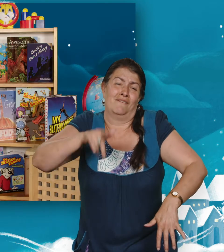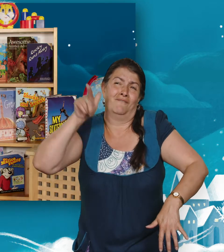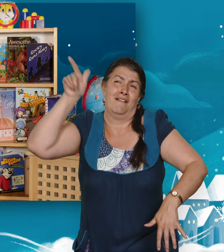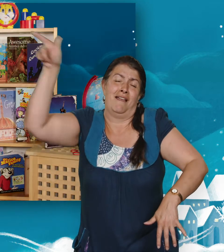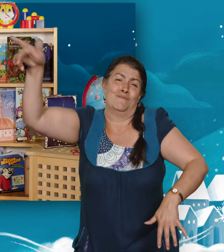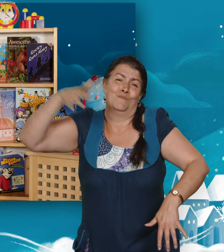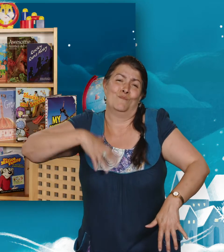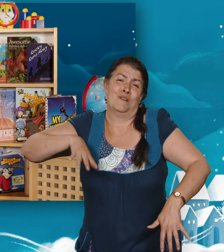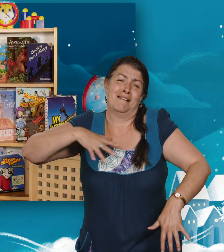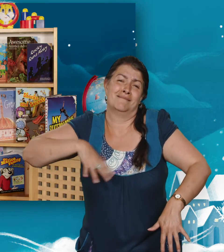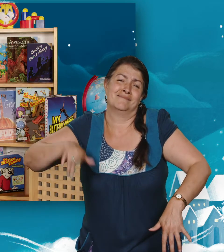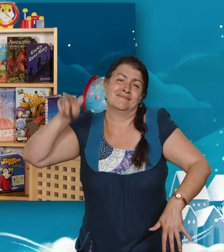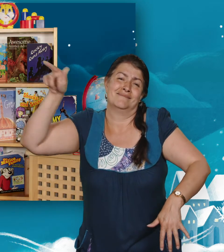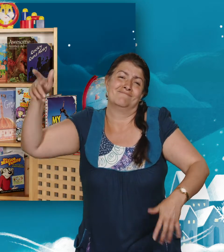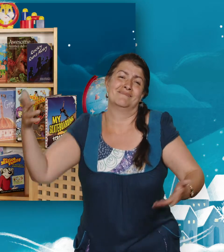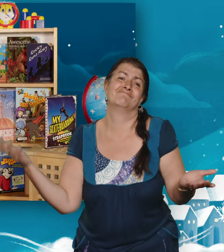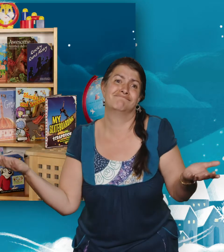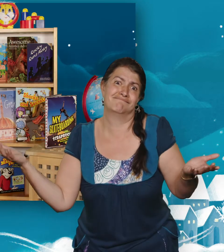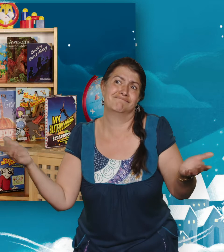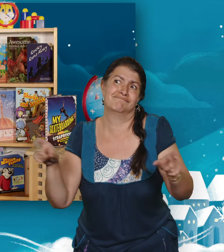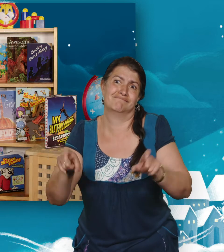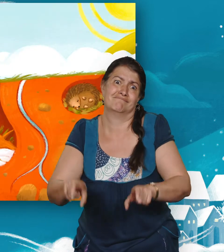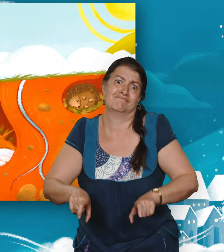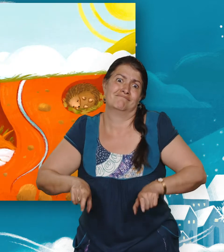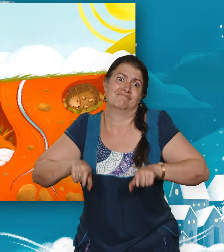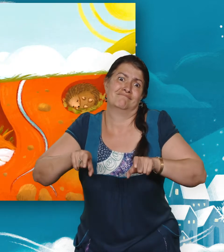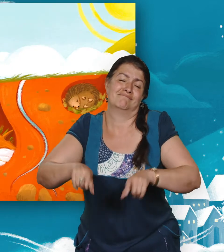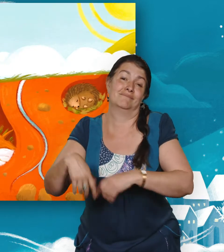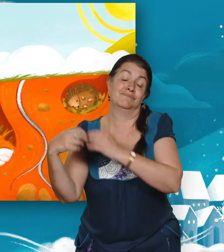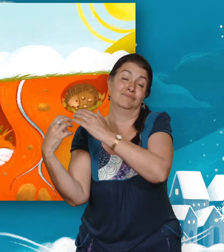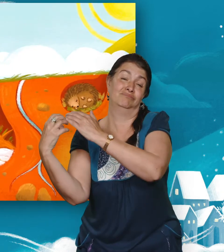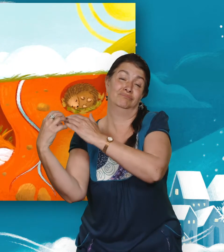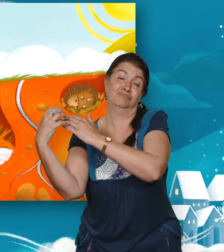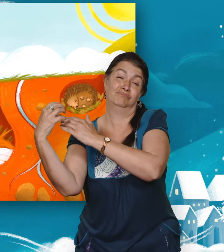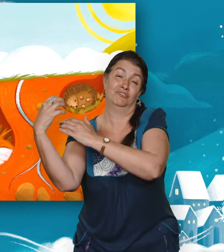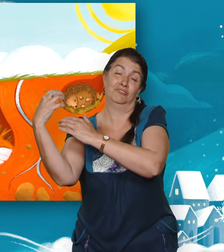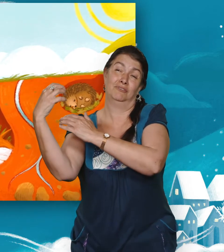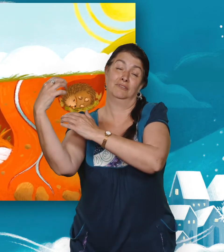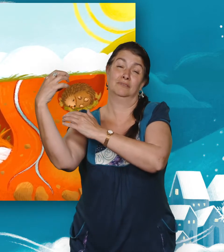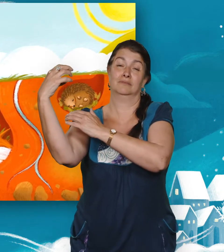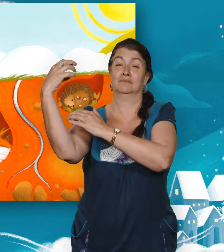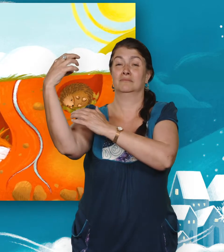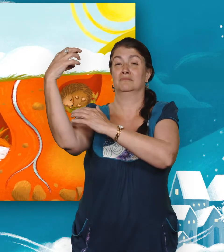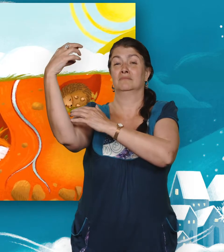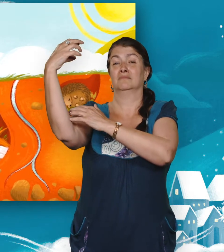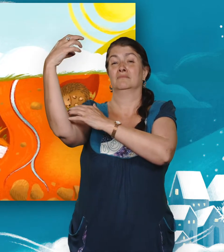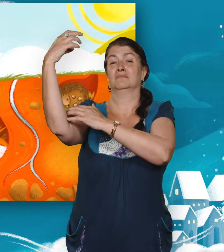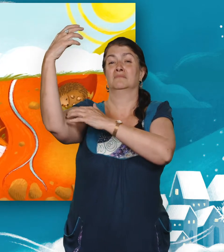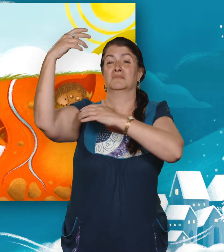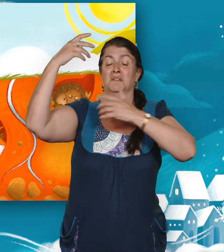so far, and what can she do? Here is the sun, kindly round, that melts